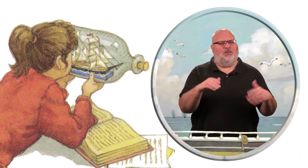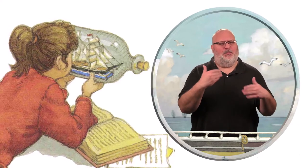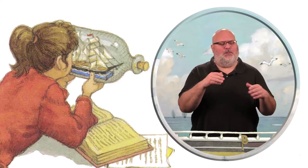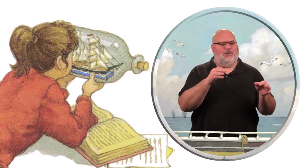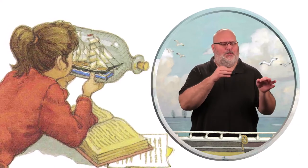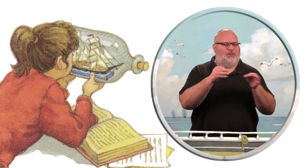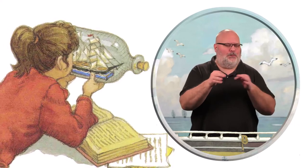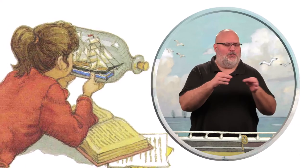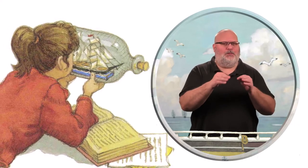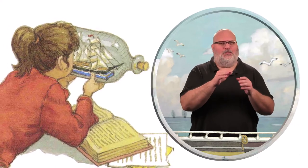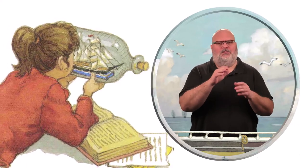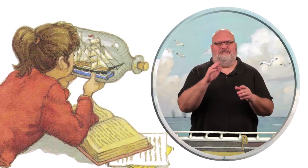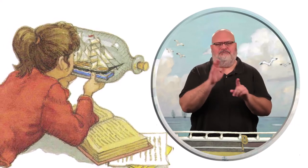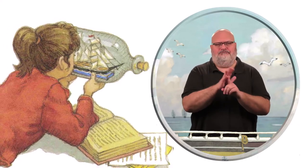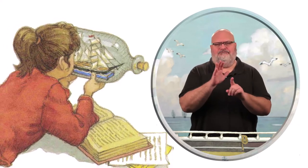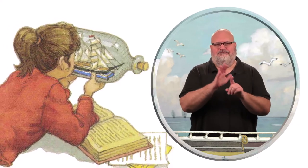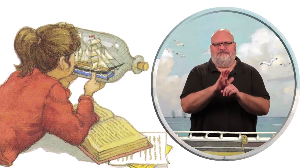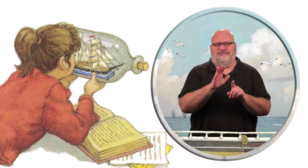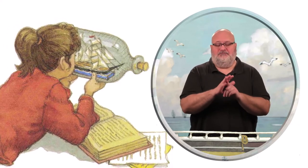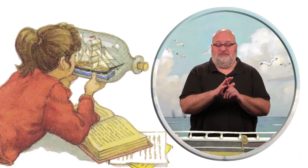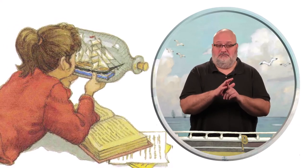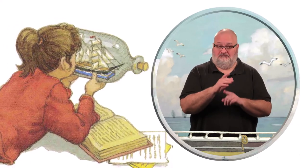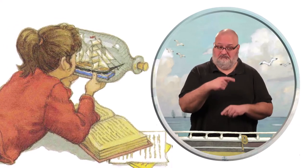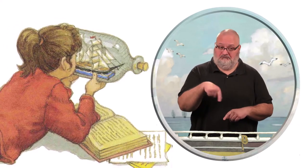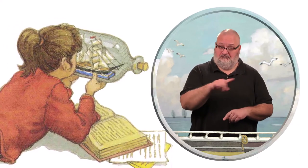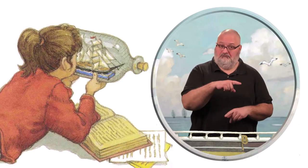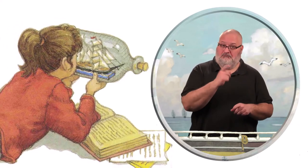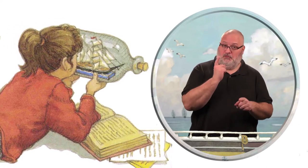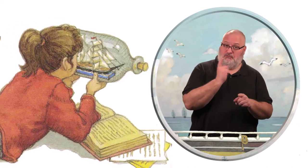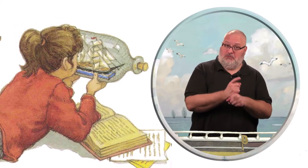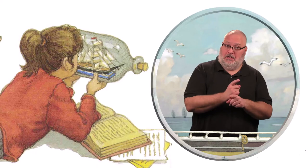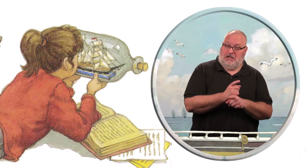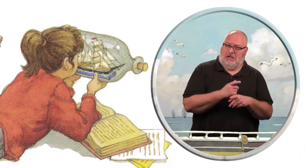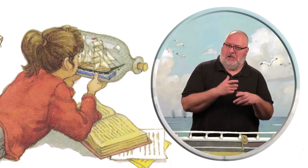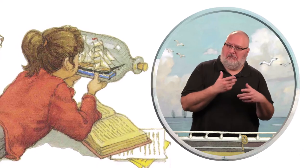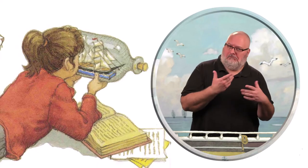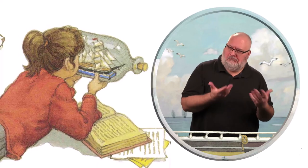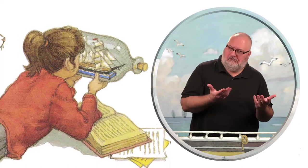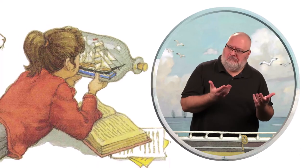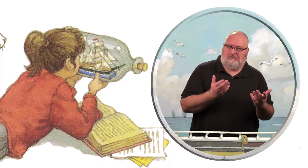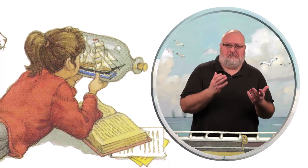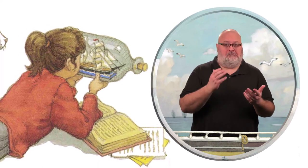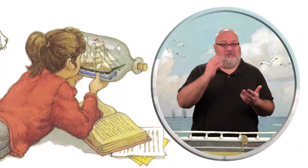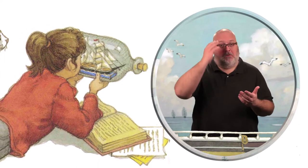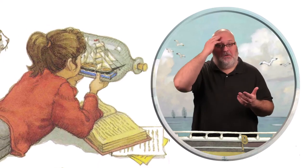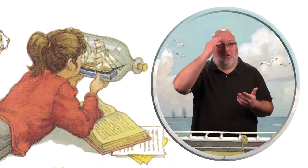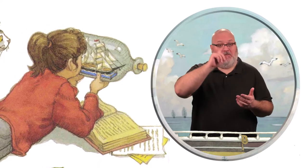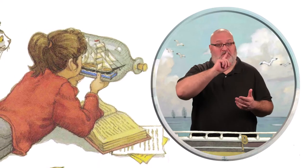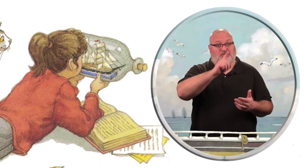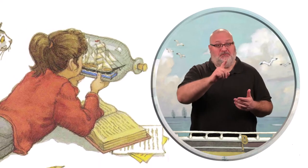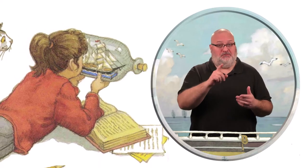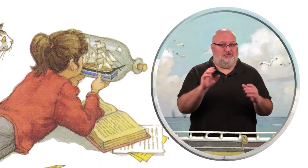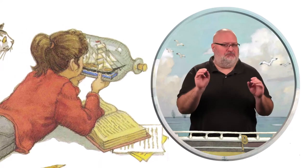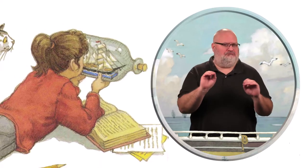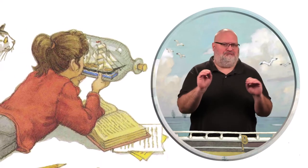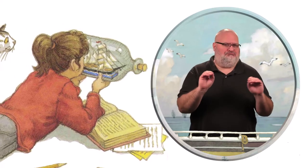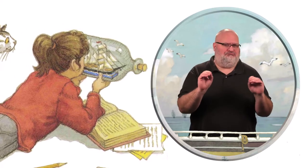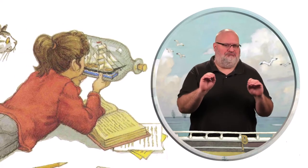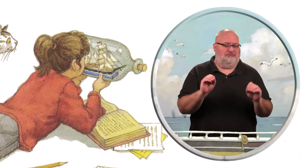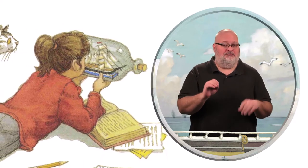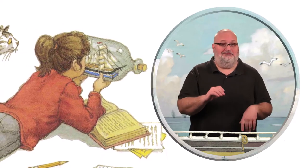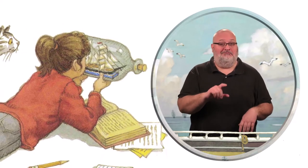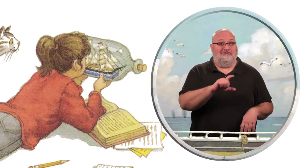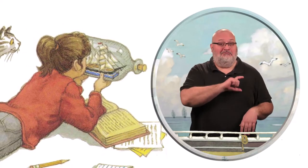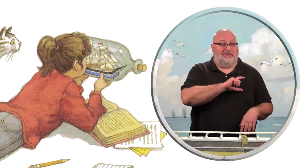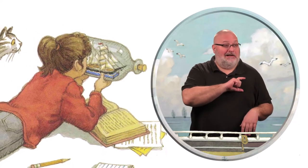Those are the six most popular explanations ever given. Are any of them right? Nobody knows